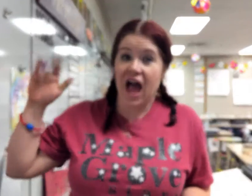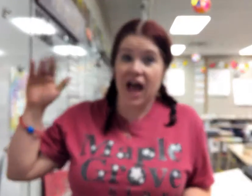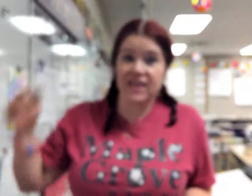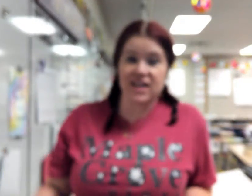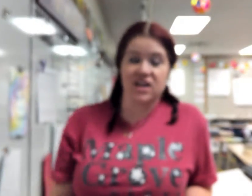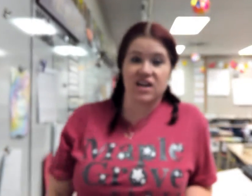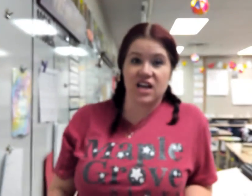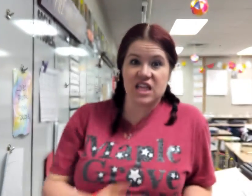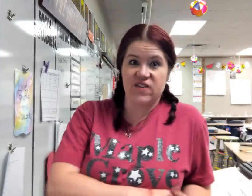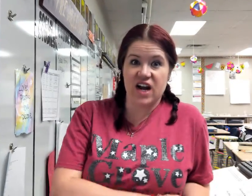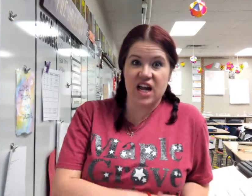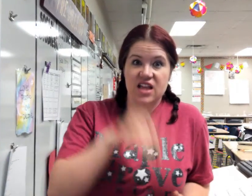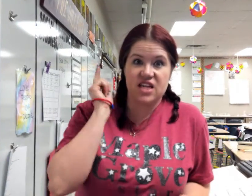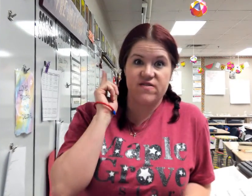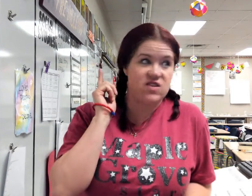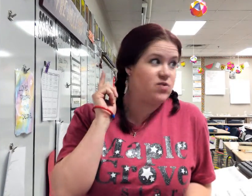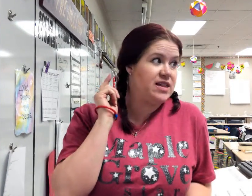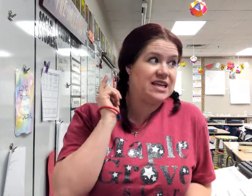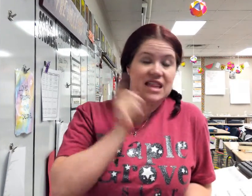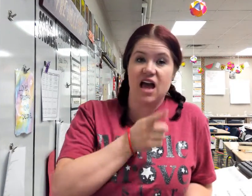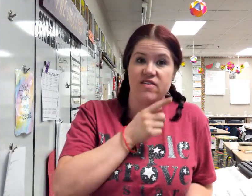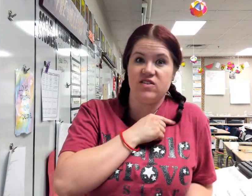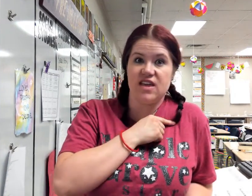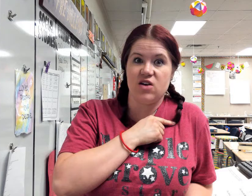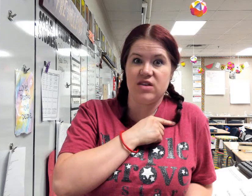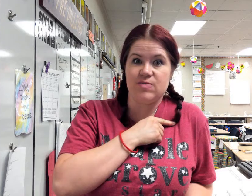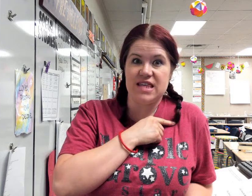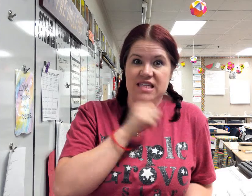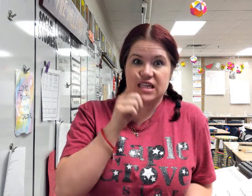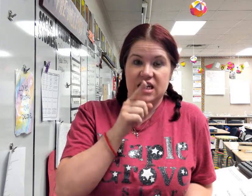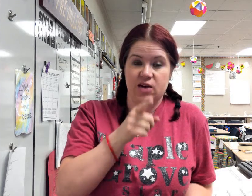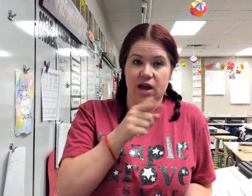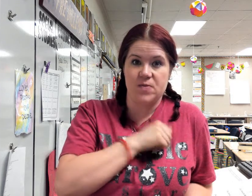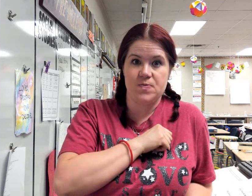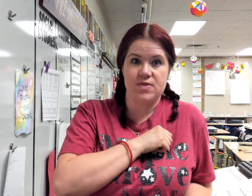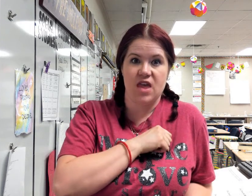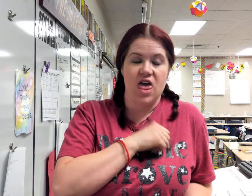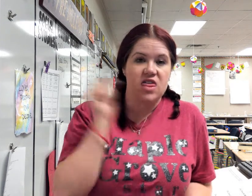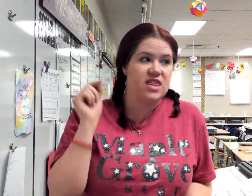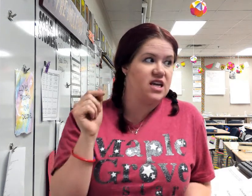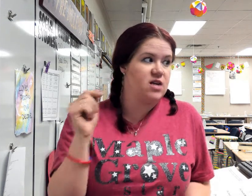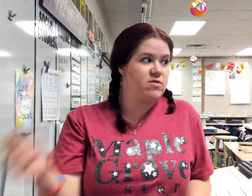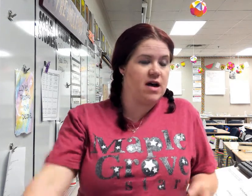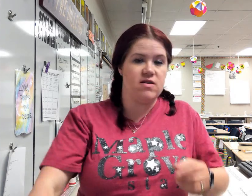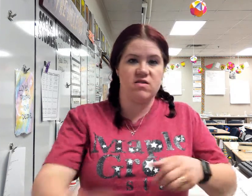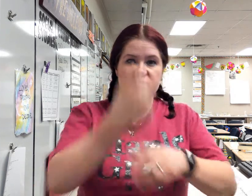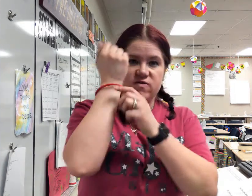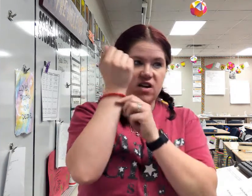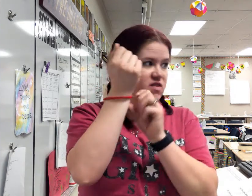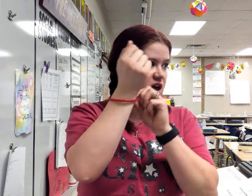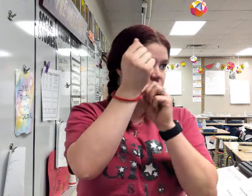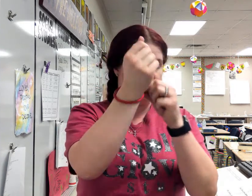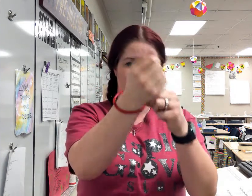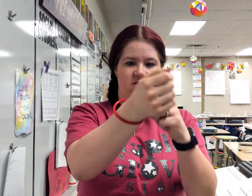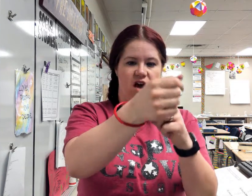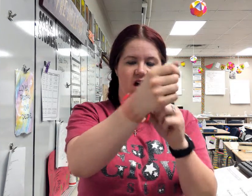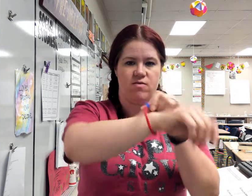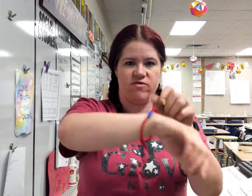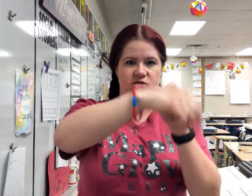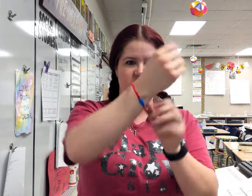Hi there. It's Friday. It's time for the weekly live newsletter with Mrs. Dilley. Here we go. Thing number one, Fun Run. If you